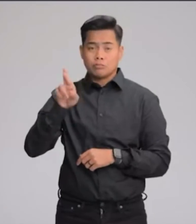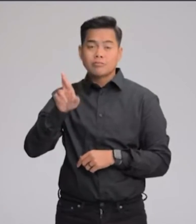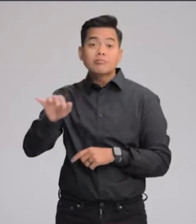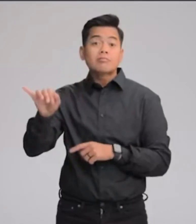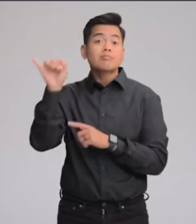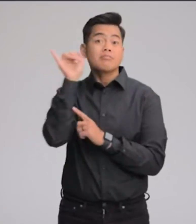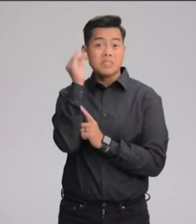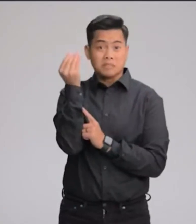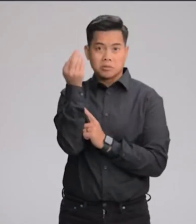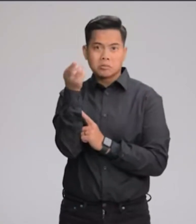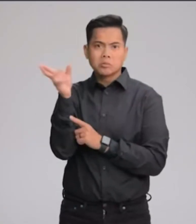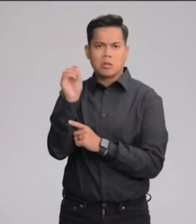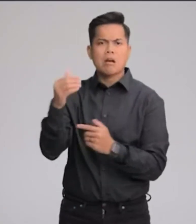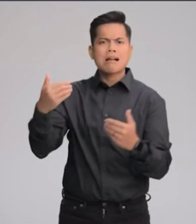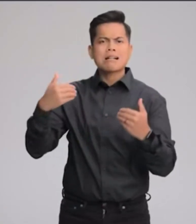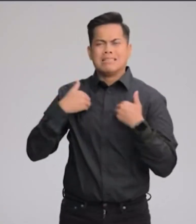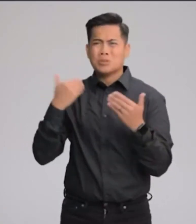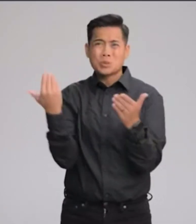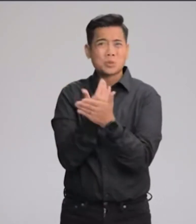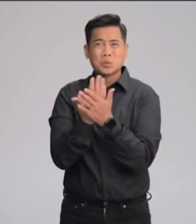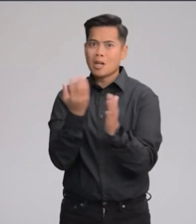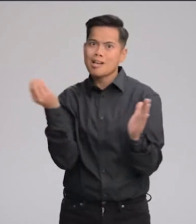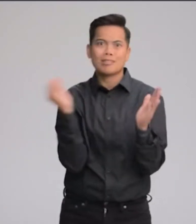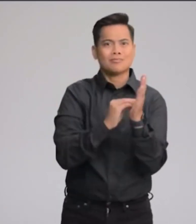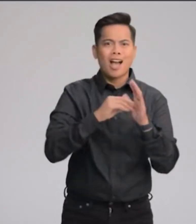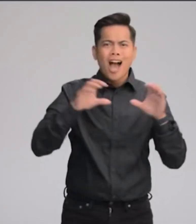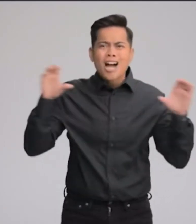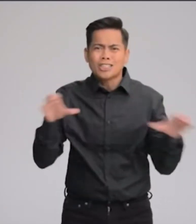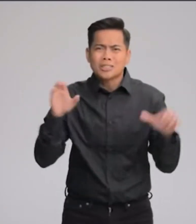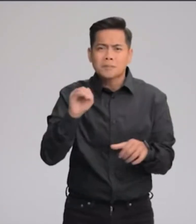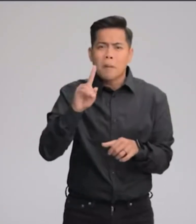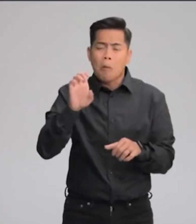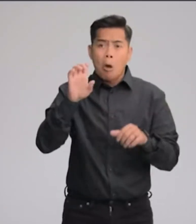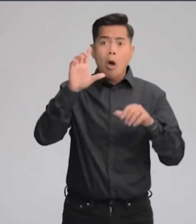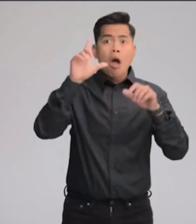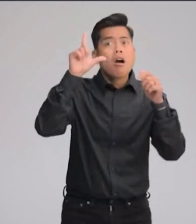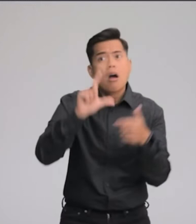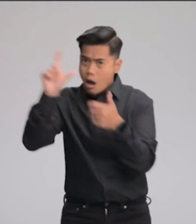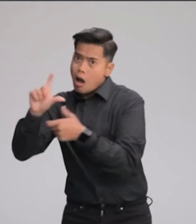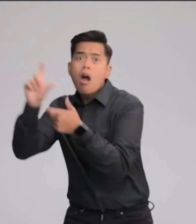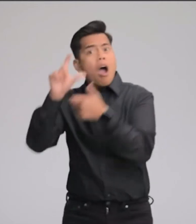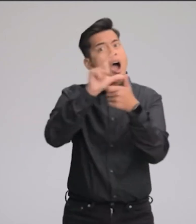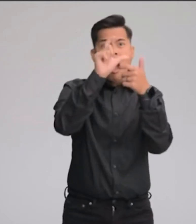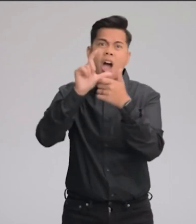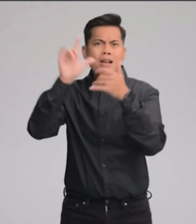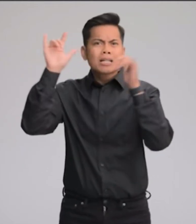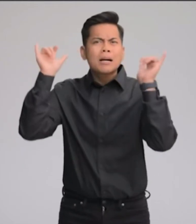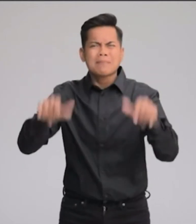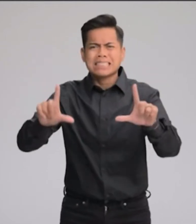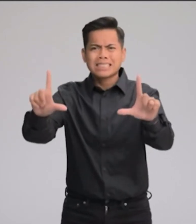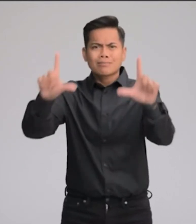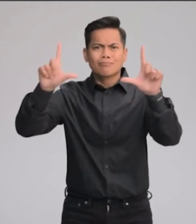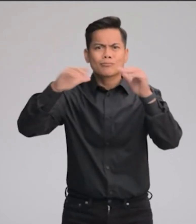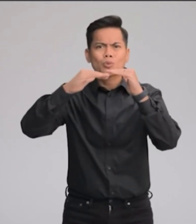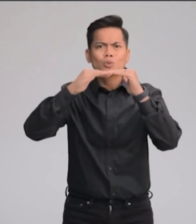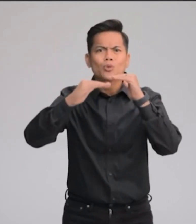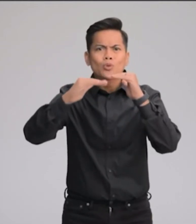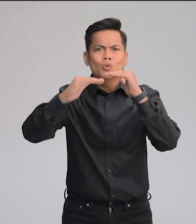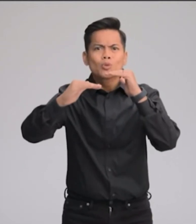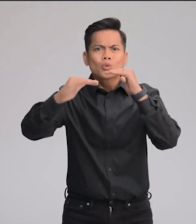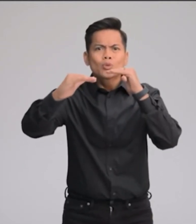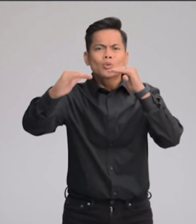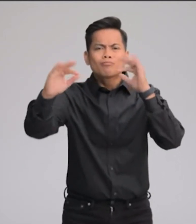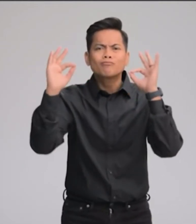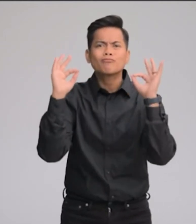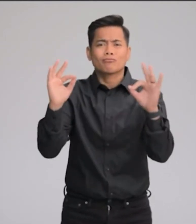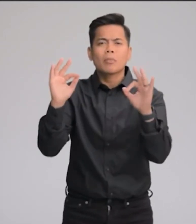has our new action mode for shooting videos with our best stabilization. And cinematic mode gets a great update, now supporting up